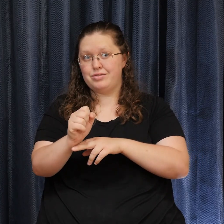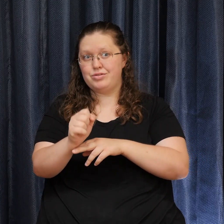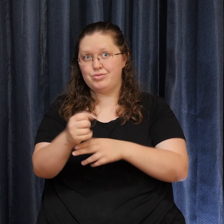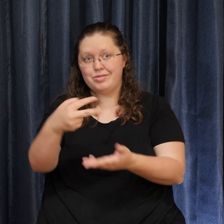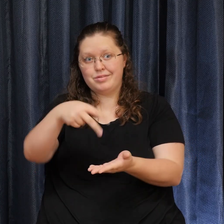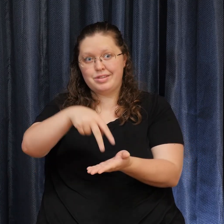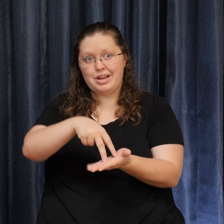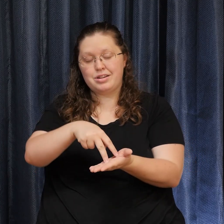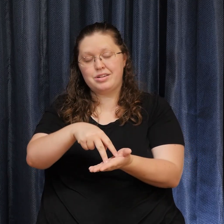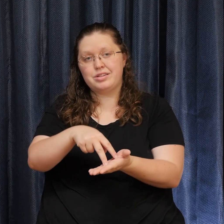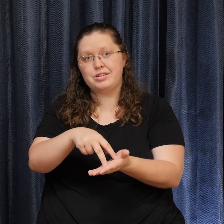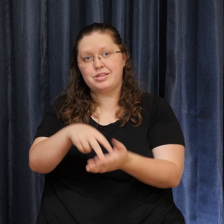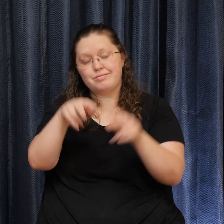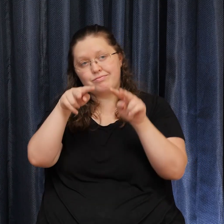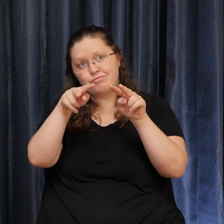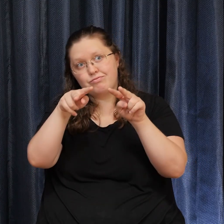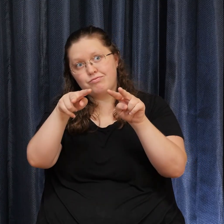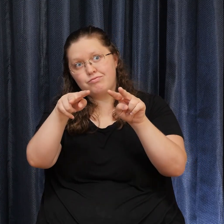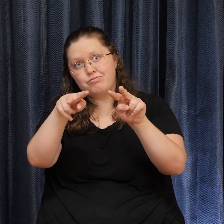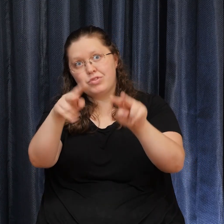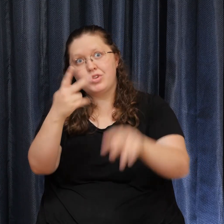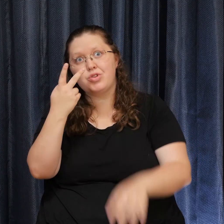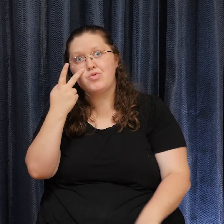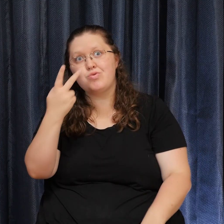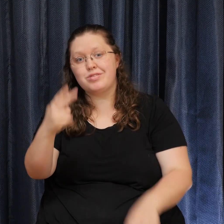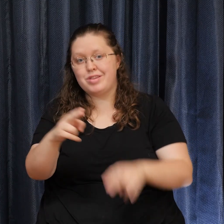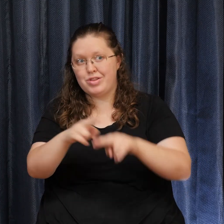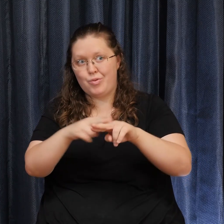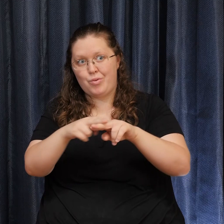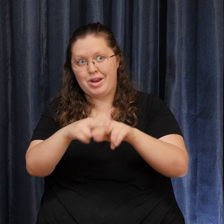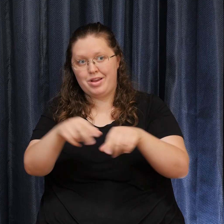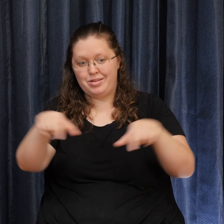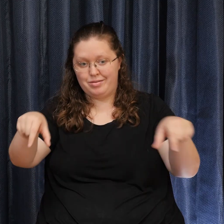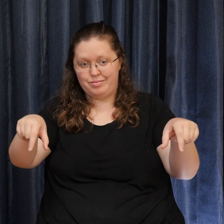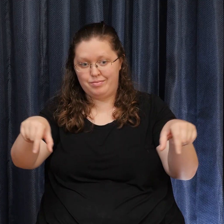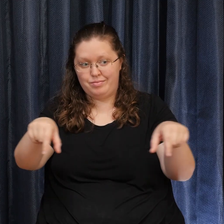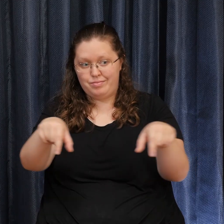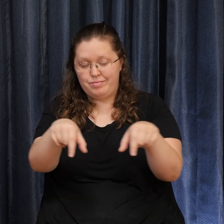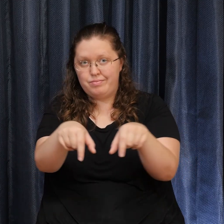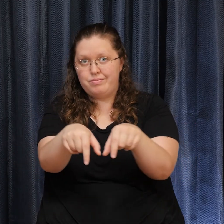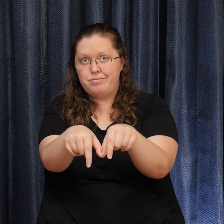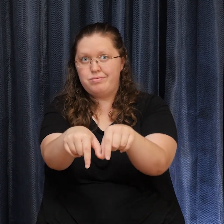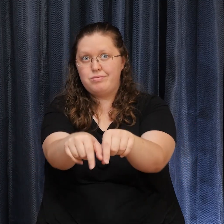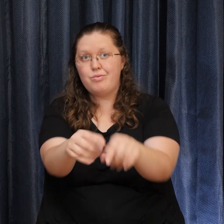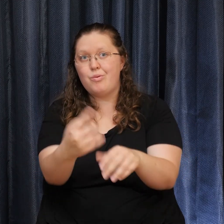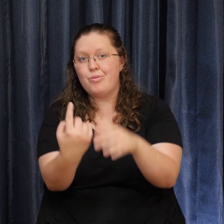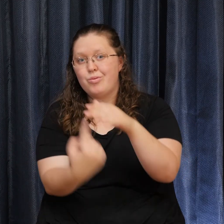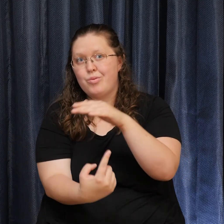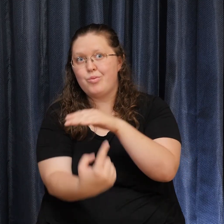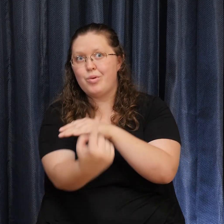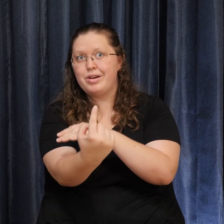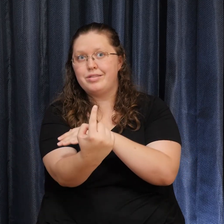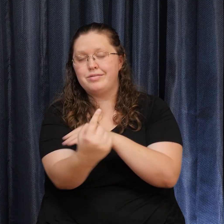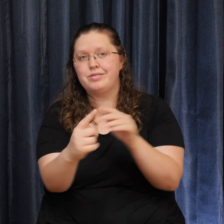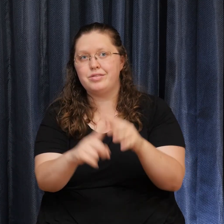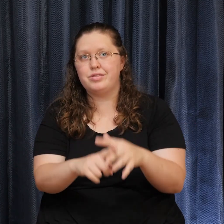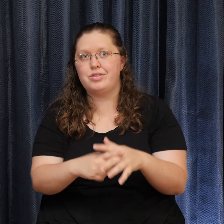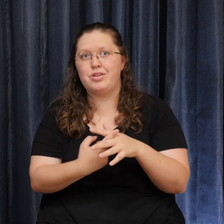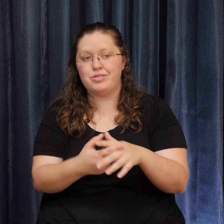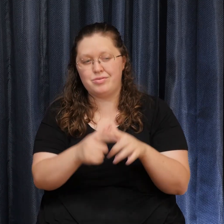rails merge, becoming one. And so you begin to run down the tracks, looking for the point in which the